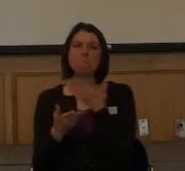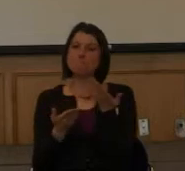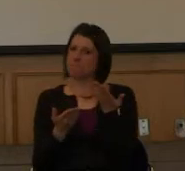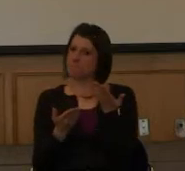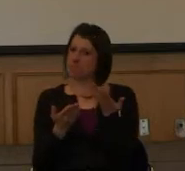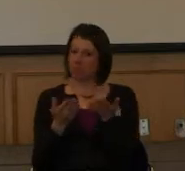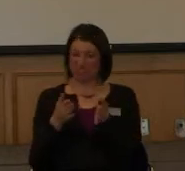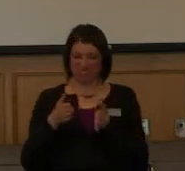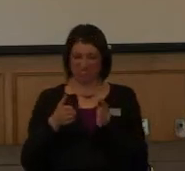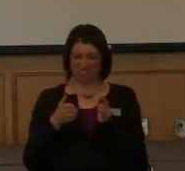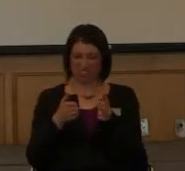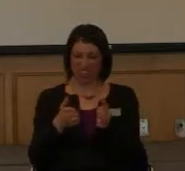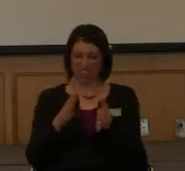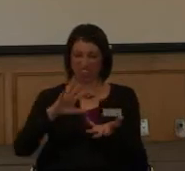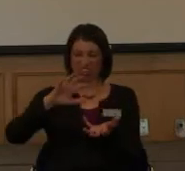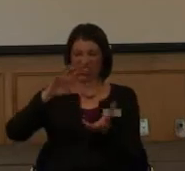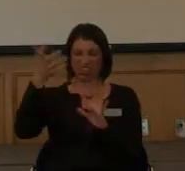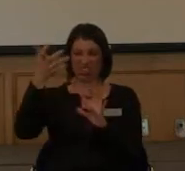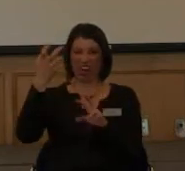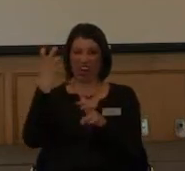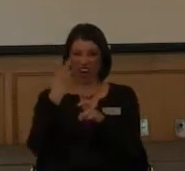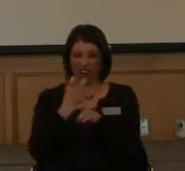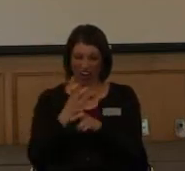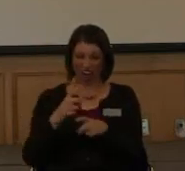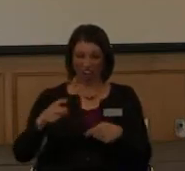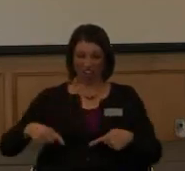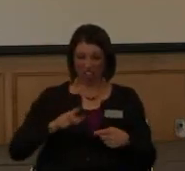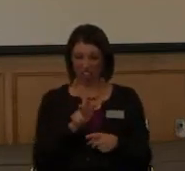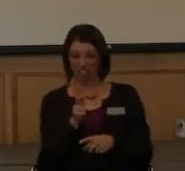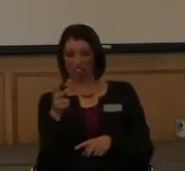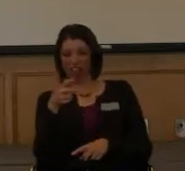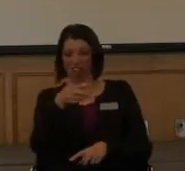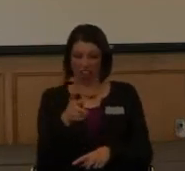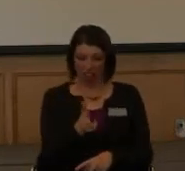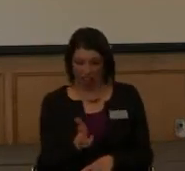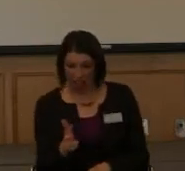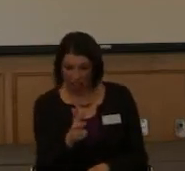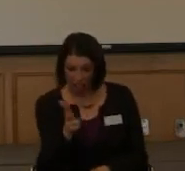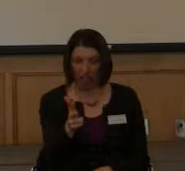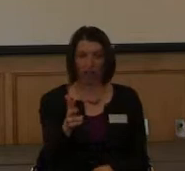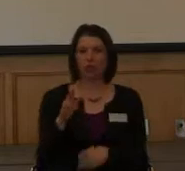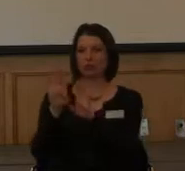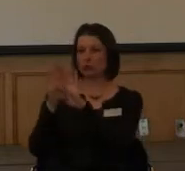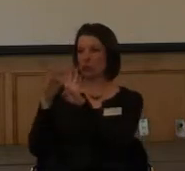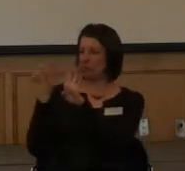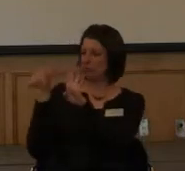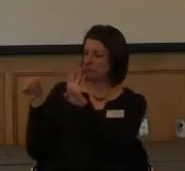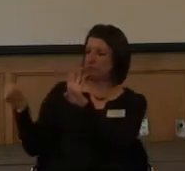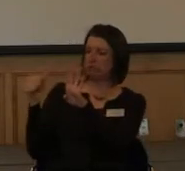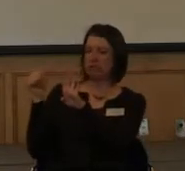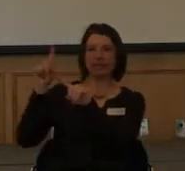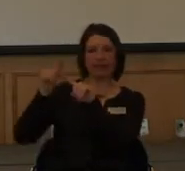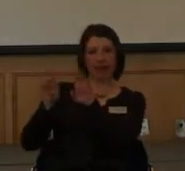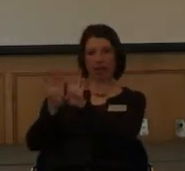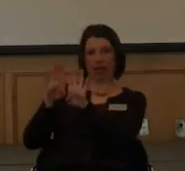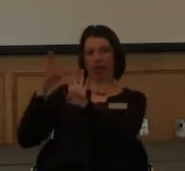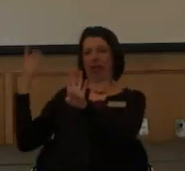sidewalks, just being a mess, not having doors they could get through, things like that.